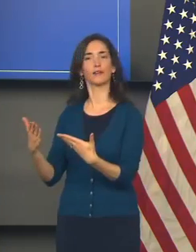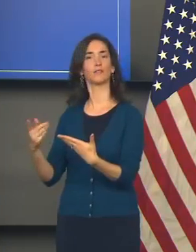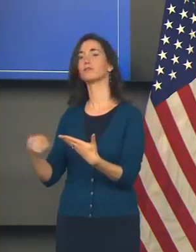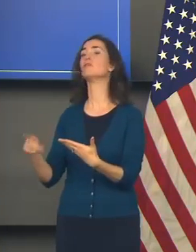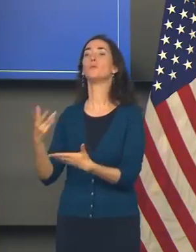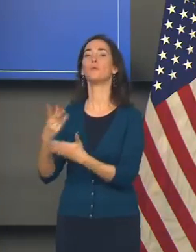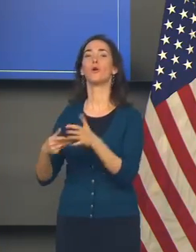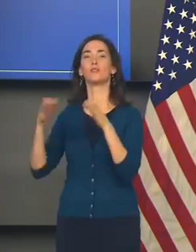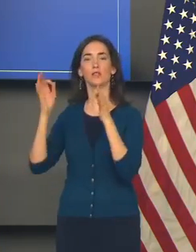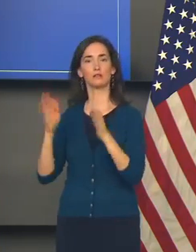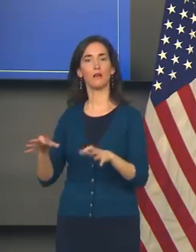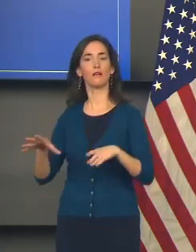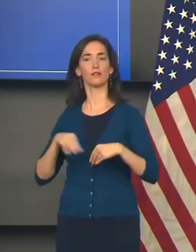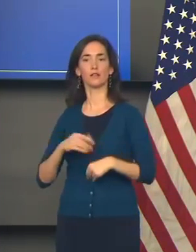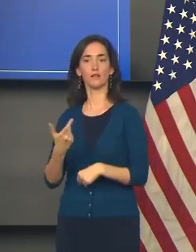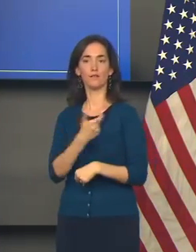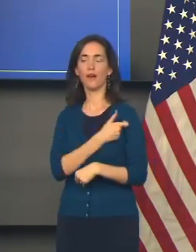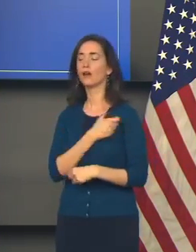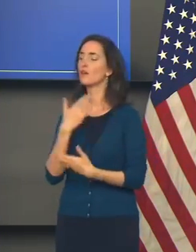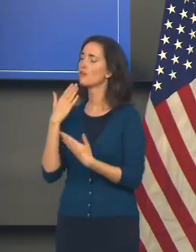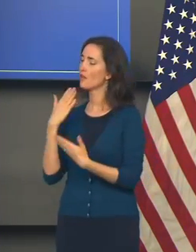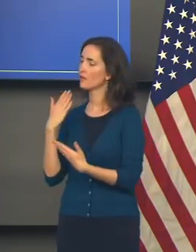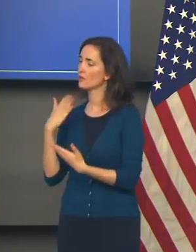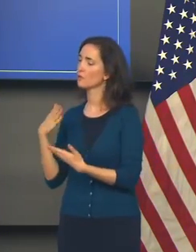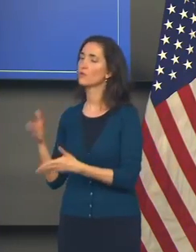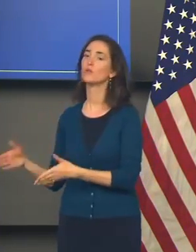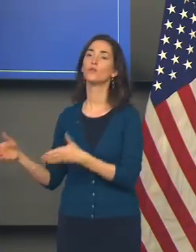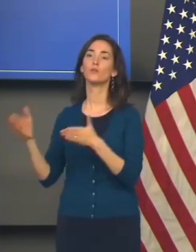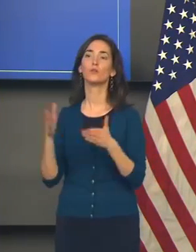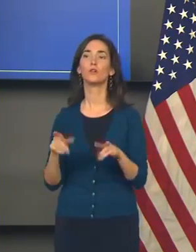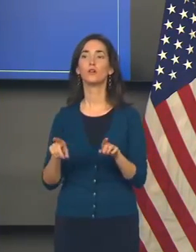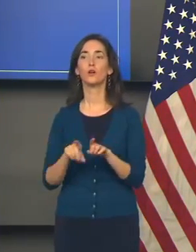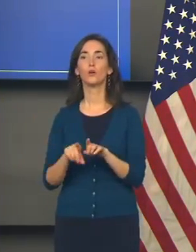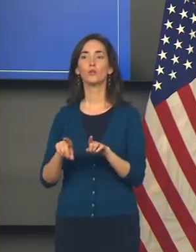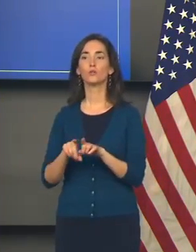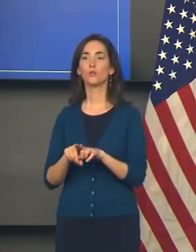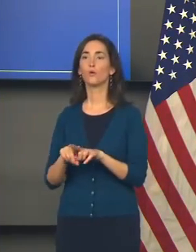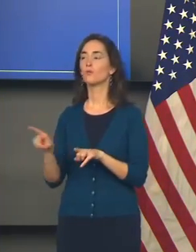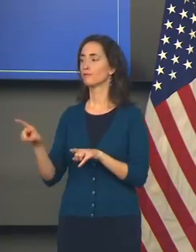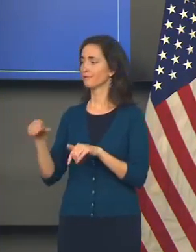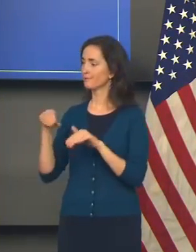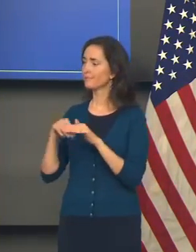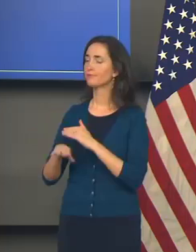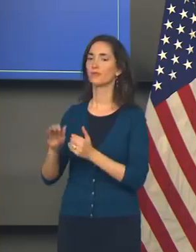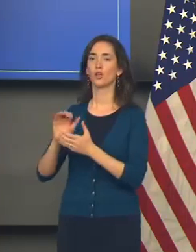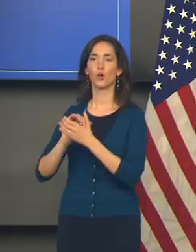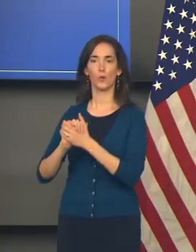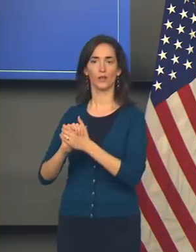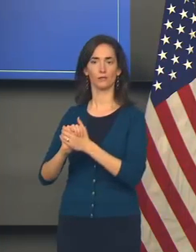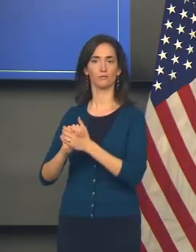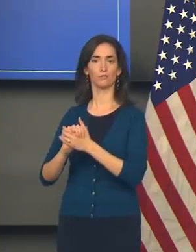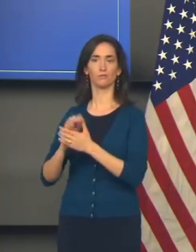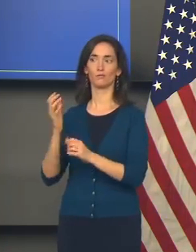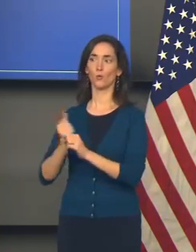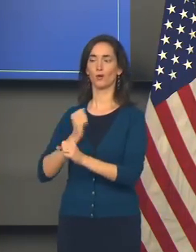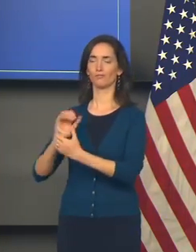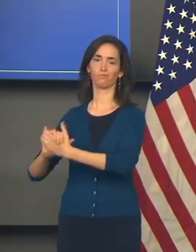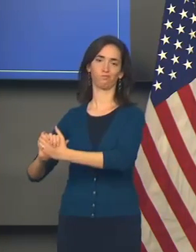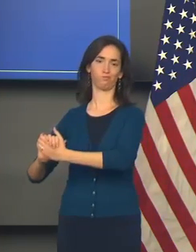decision to be vaccinated in the first place, and then for entering and winning, I congratulated them.